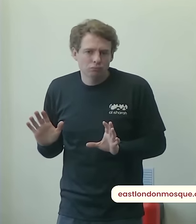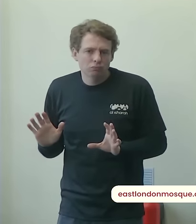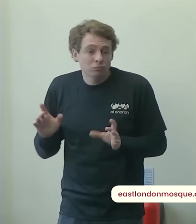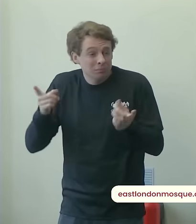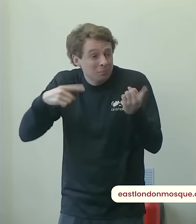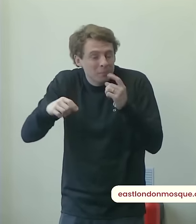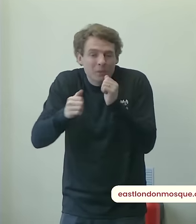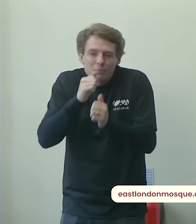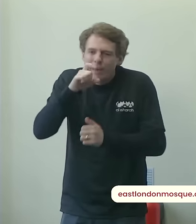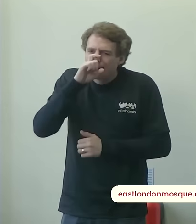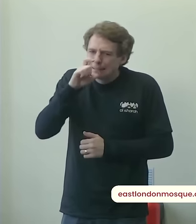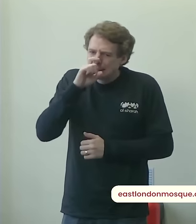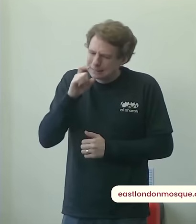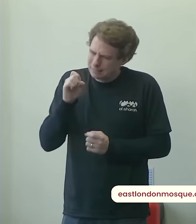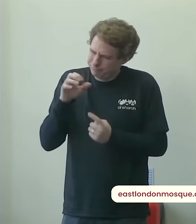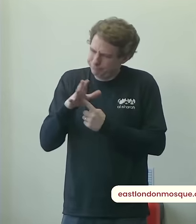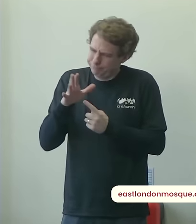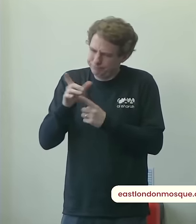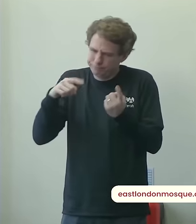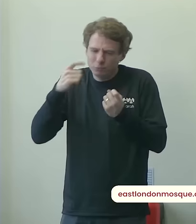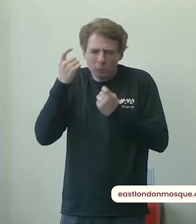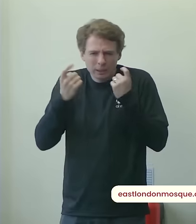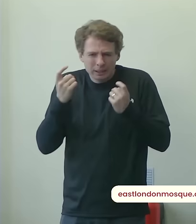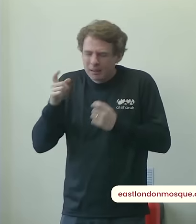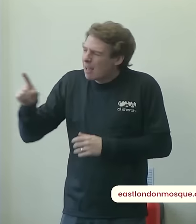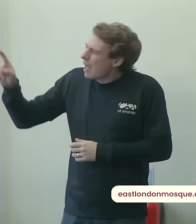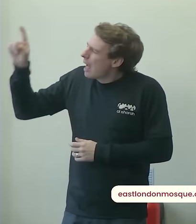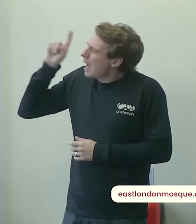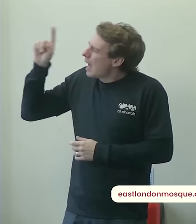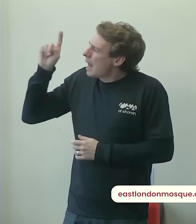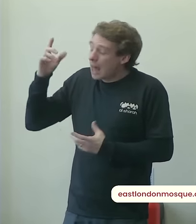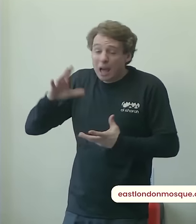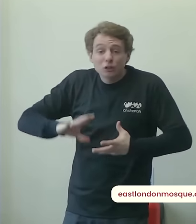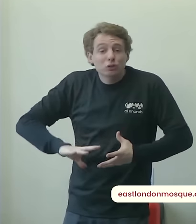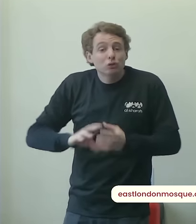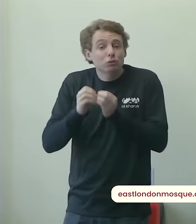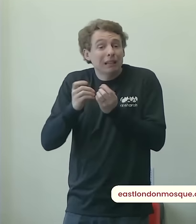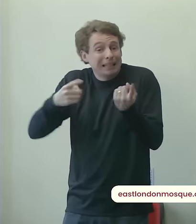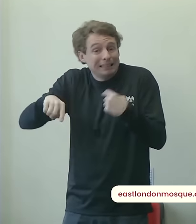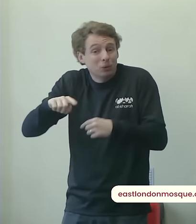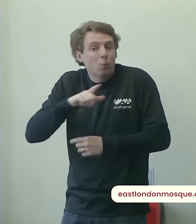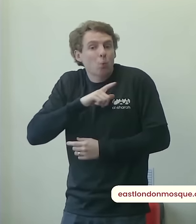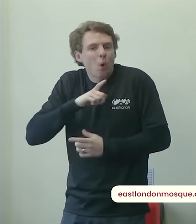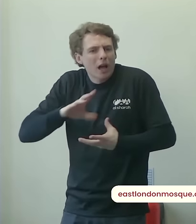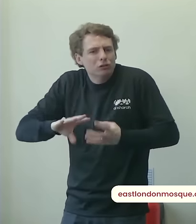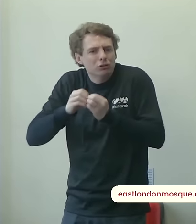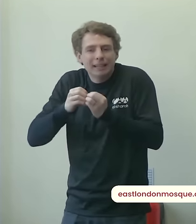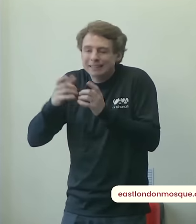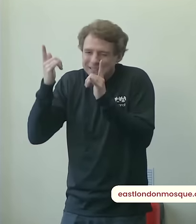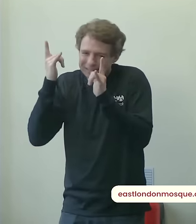allah says he created you to test you wallahi it is proven because every single human being is being tested